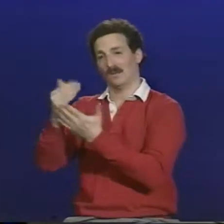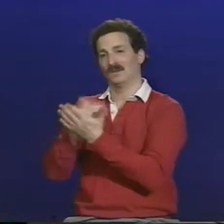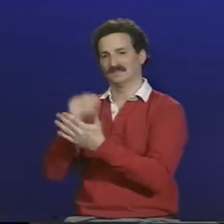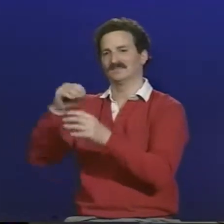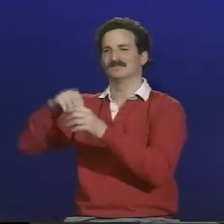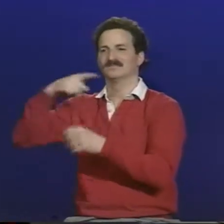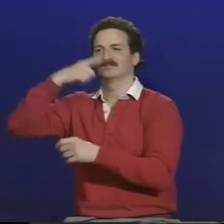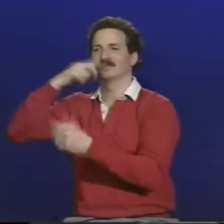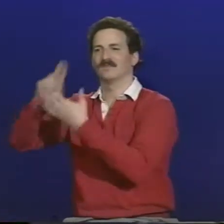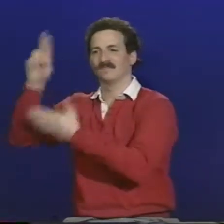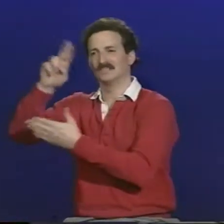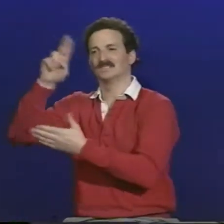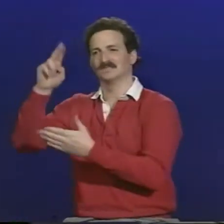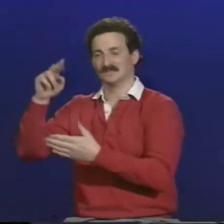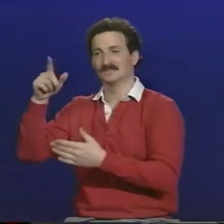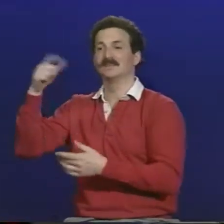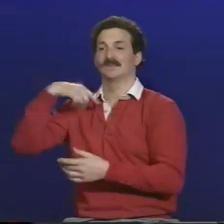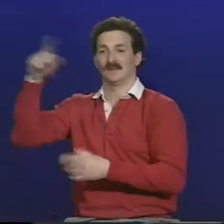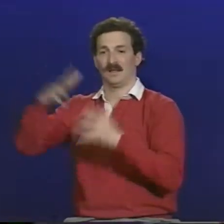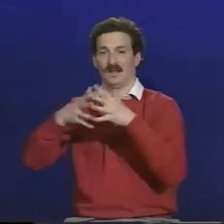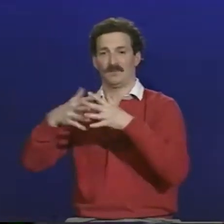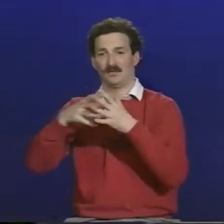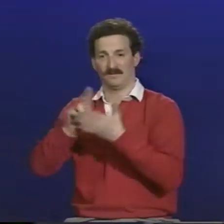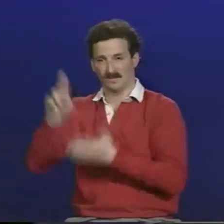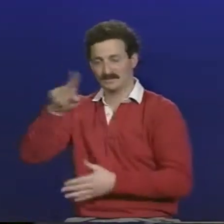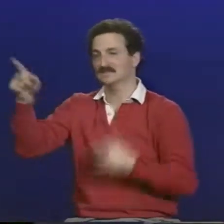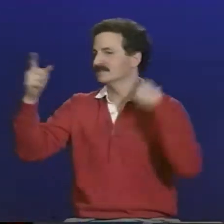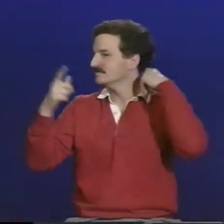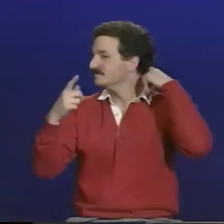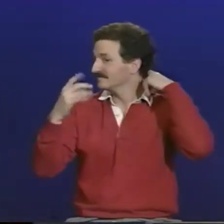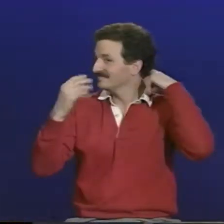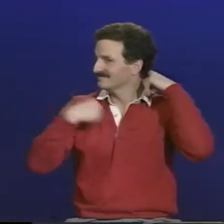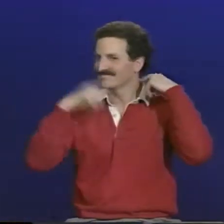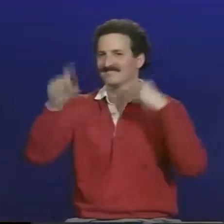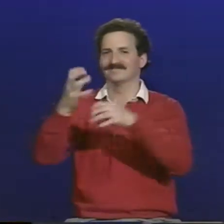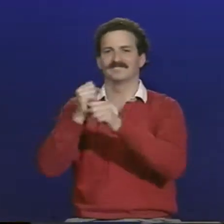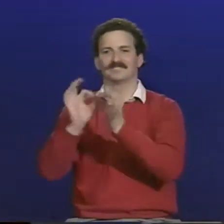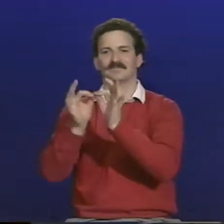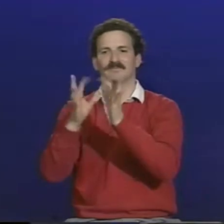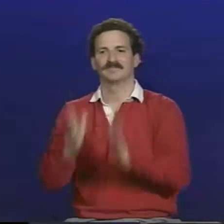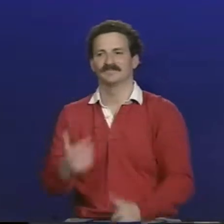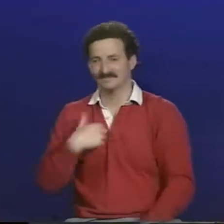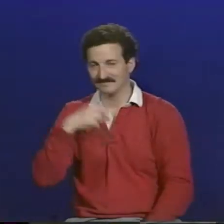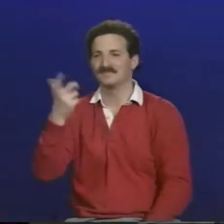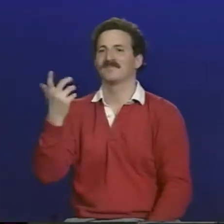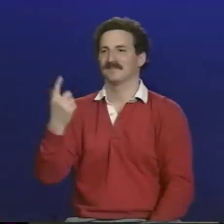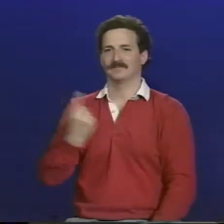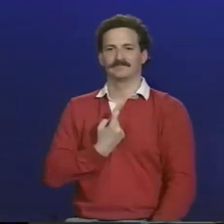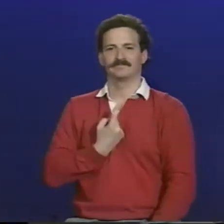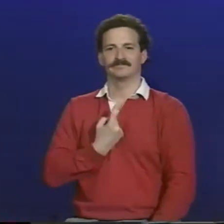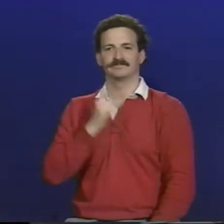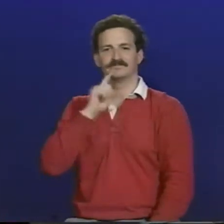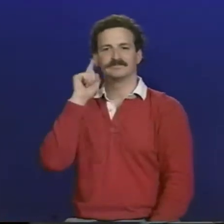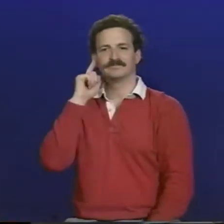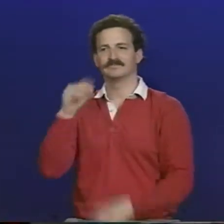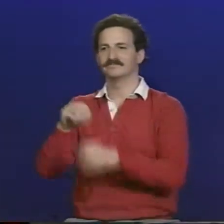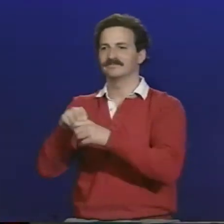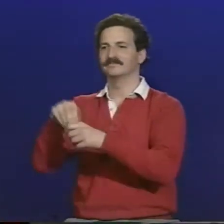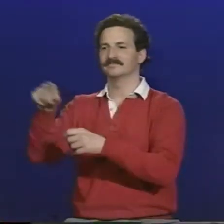wanted it. So I had to take the majority of my courses at American University. So now I became the one deaf person